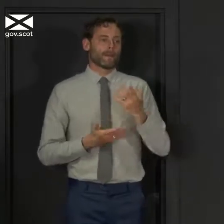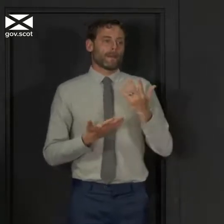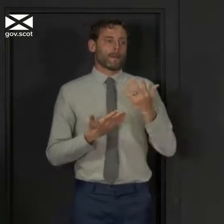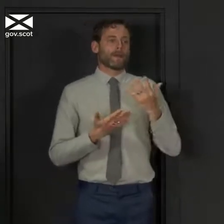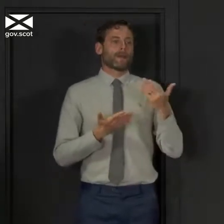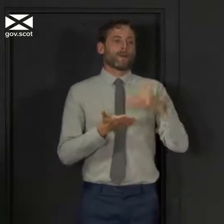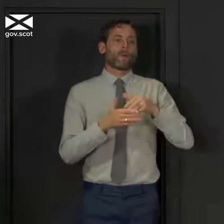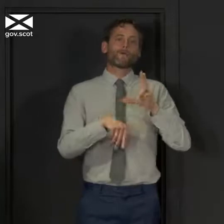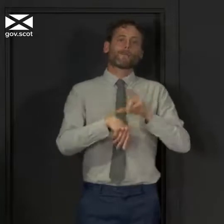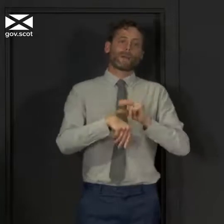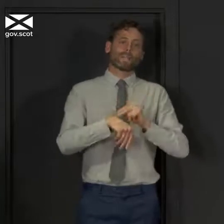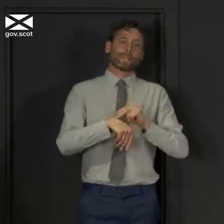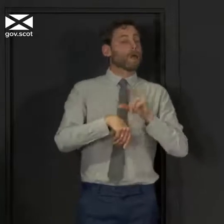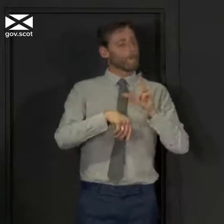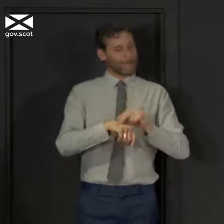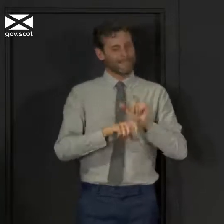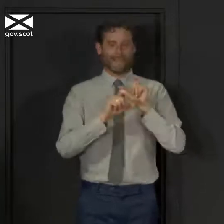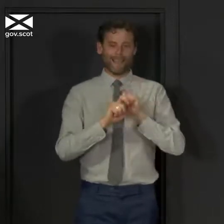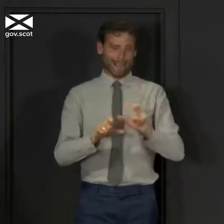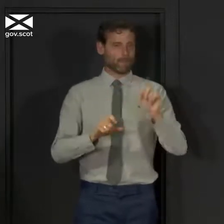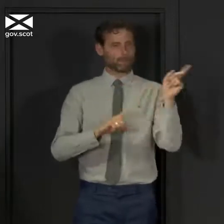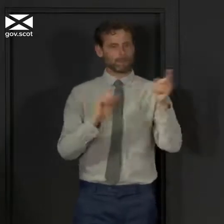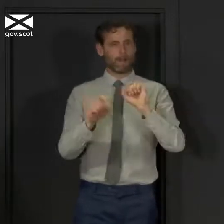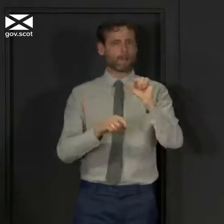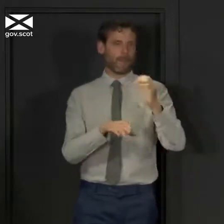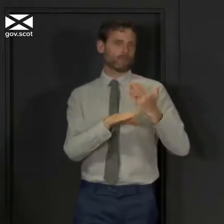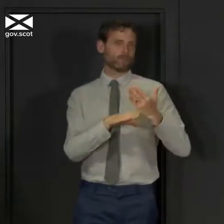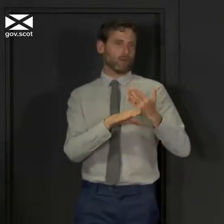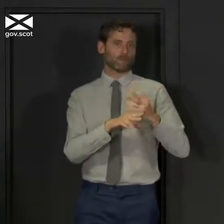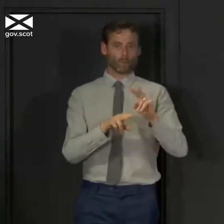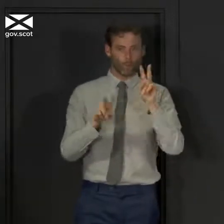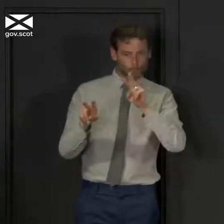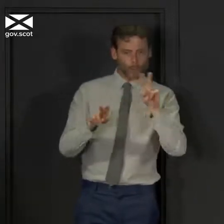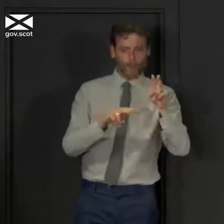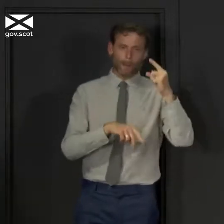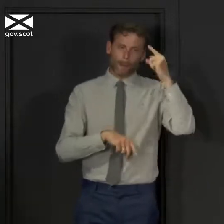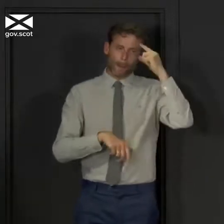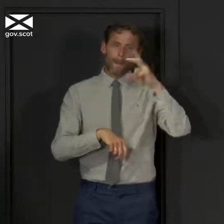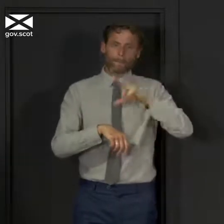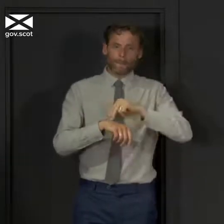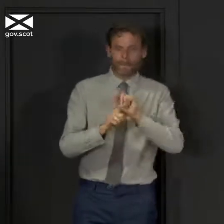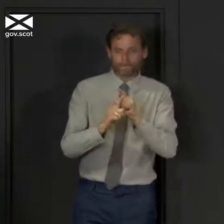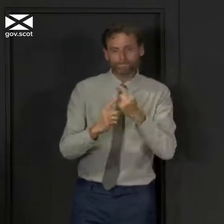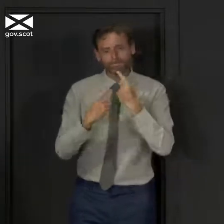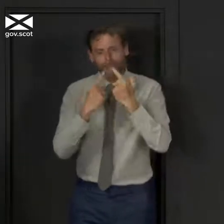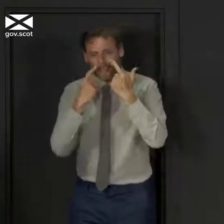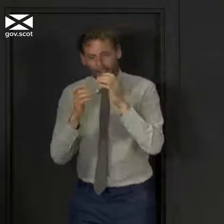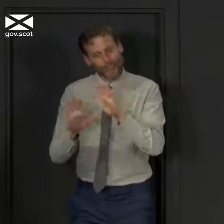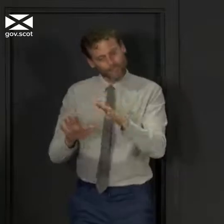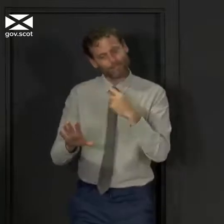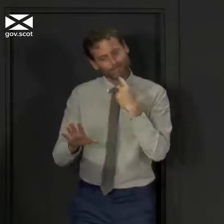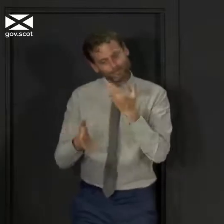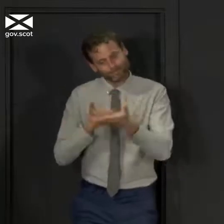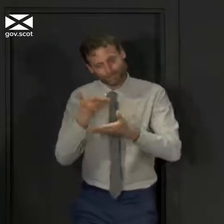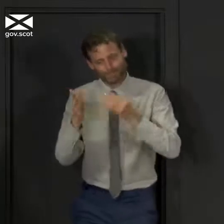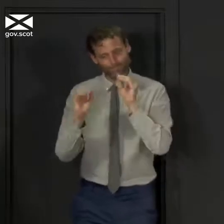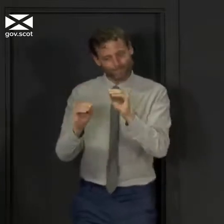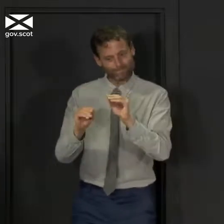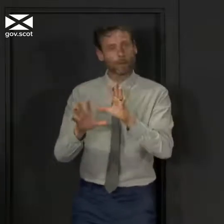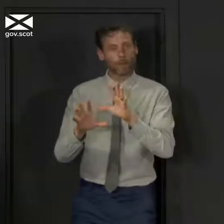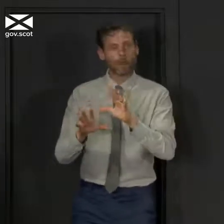the police will continue to do as they have done all along which is police sensitively and proportionately and appropriately